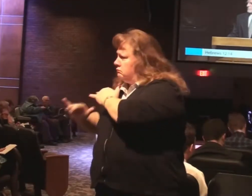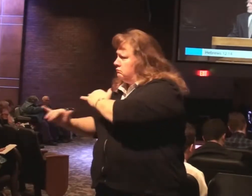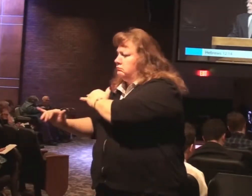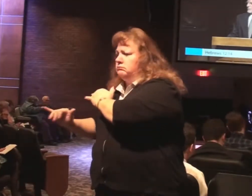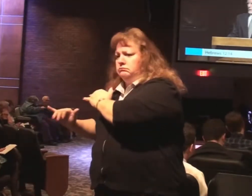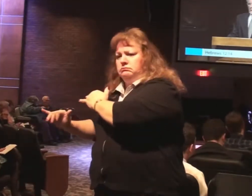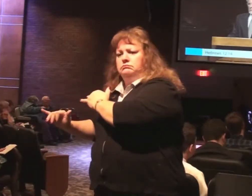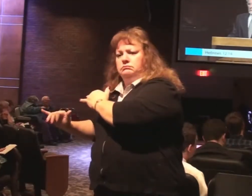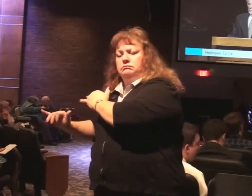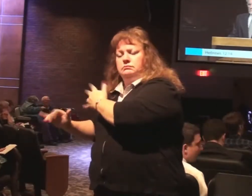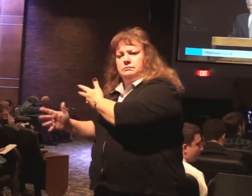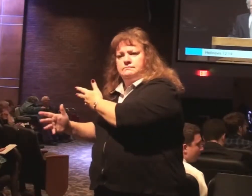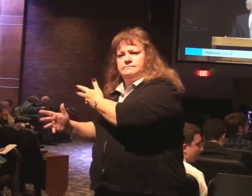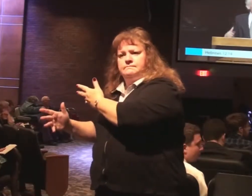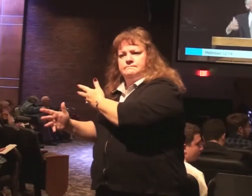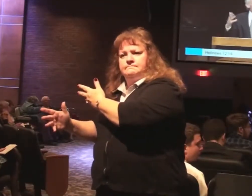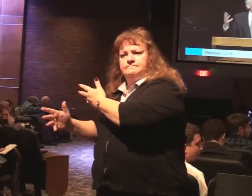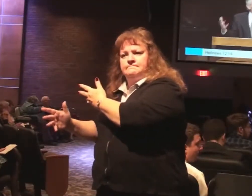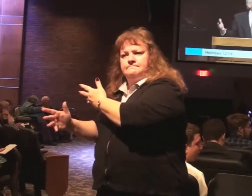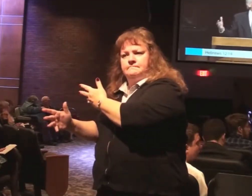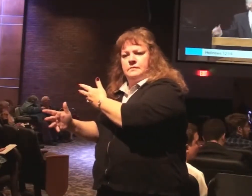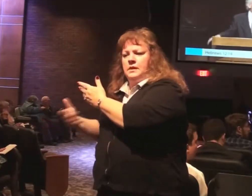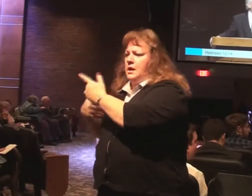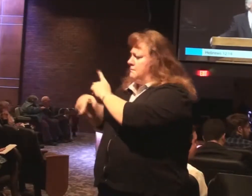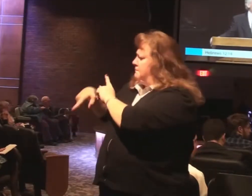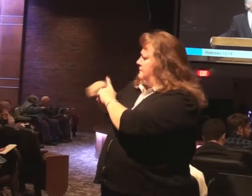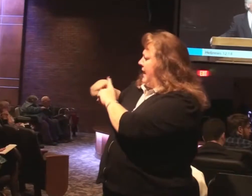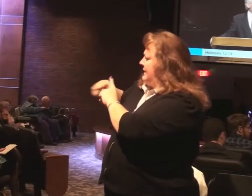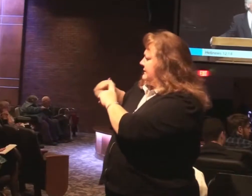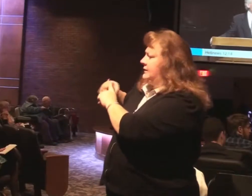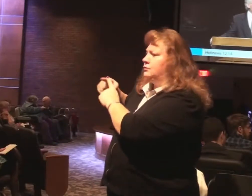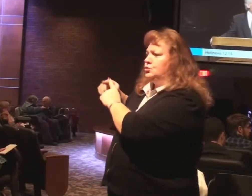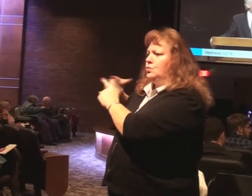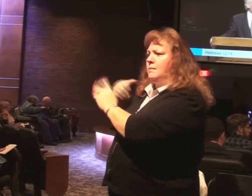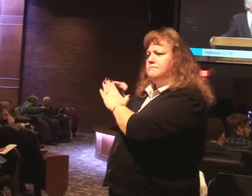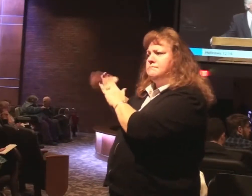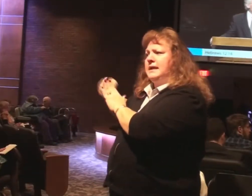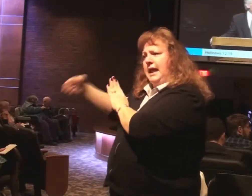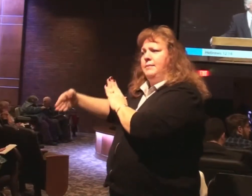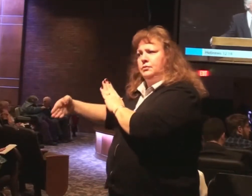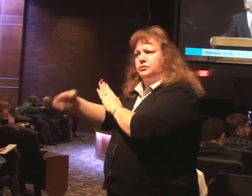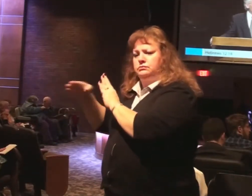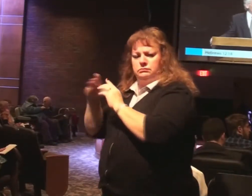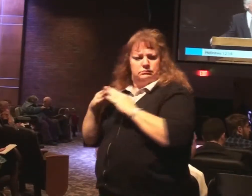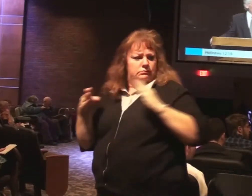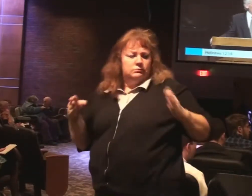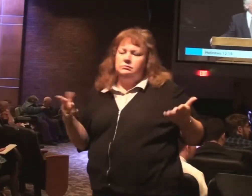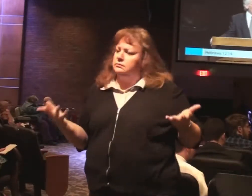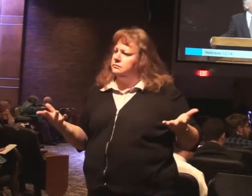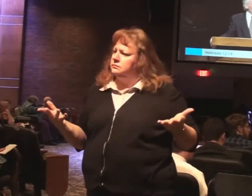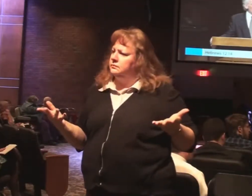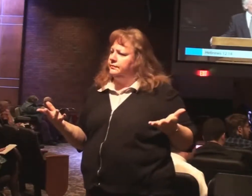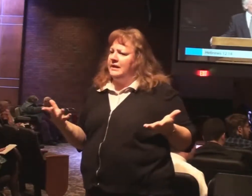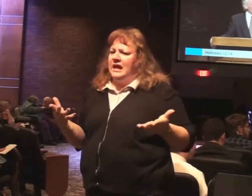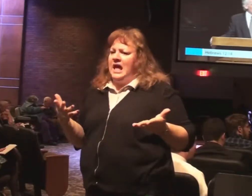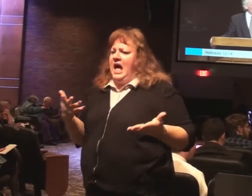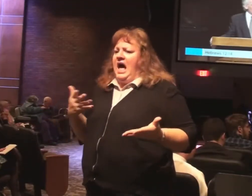I want to be positive toward them. You know. I don't want to do things that